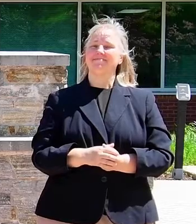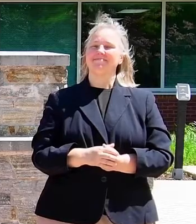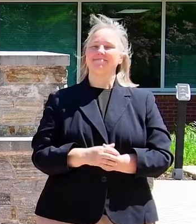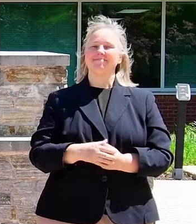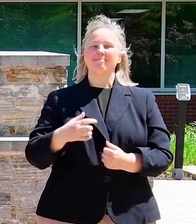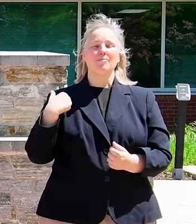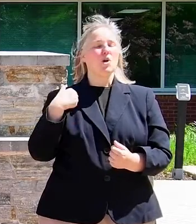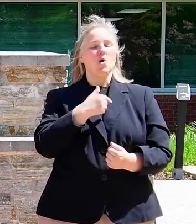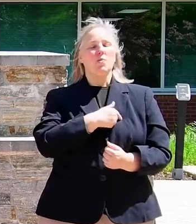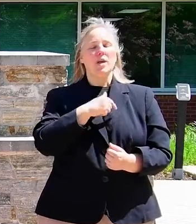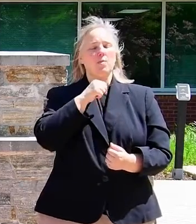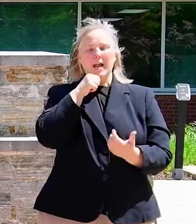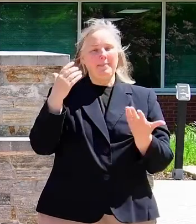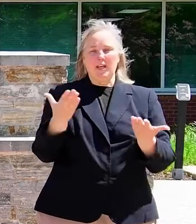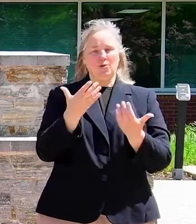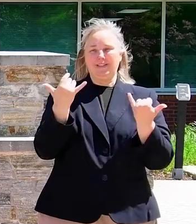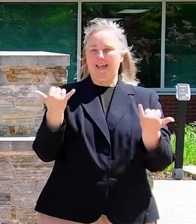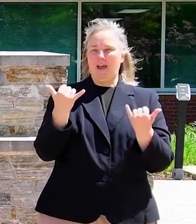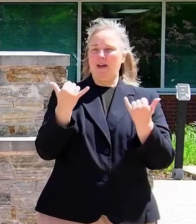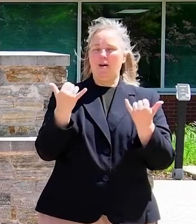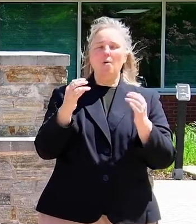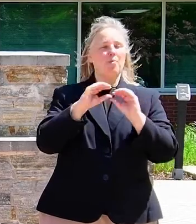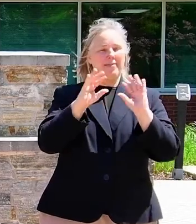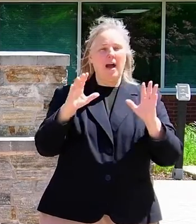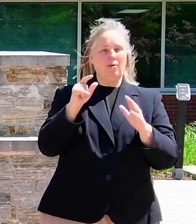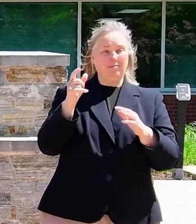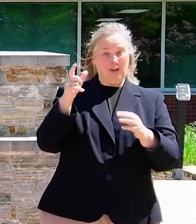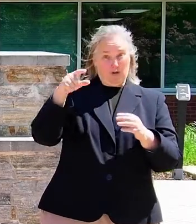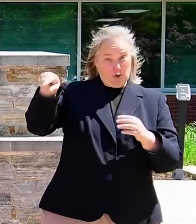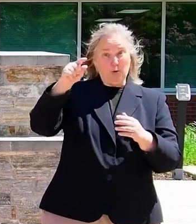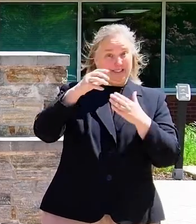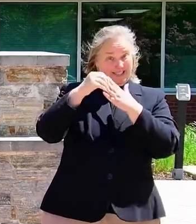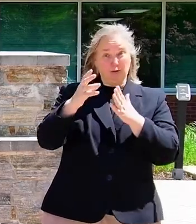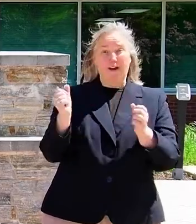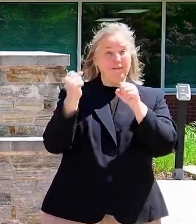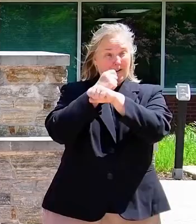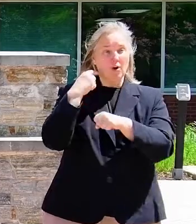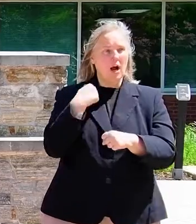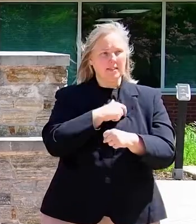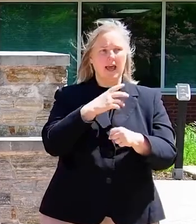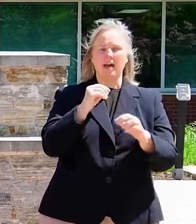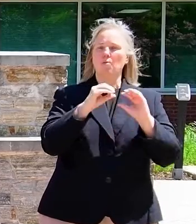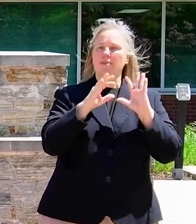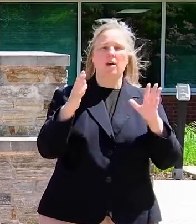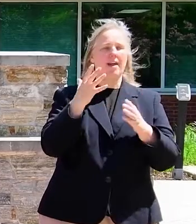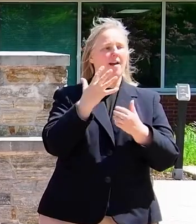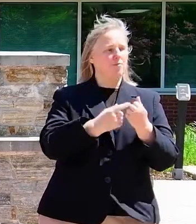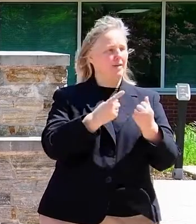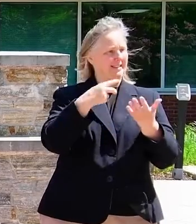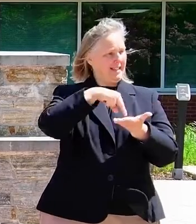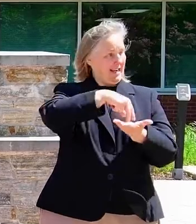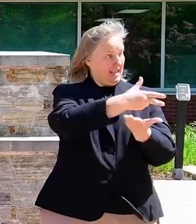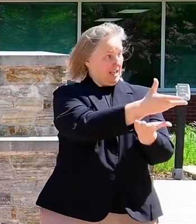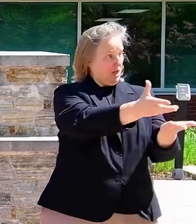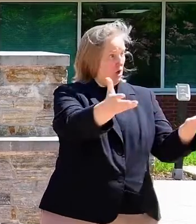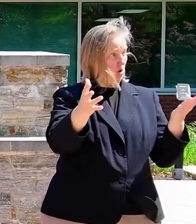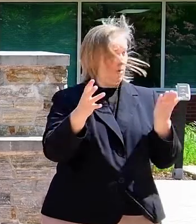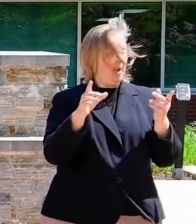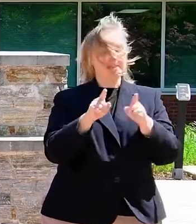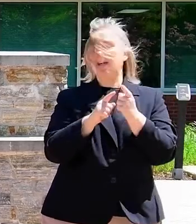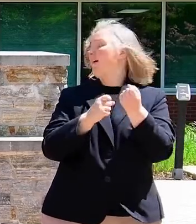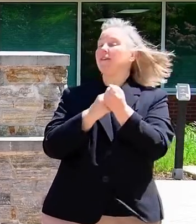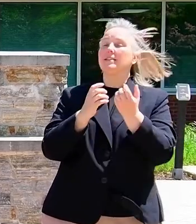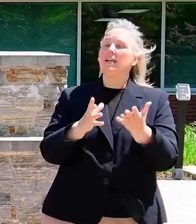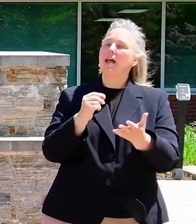We wouldn't be here today without those leaders fighting for us and without everyone standing here as advocates and making sure